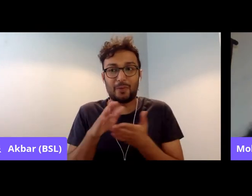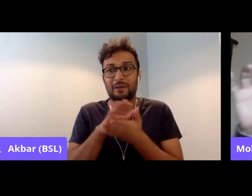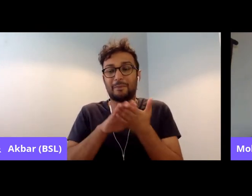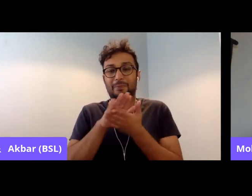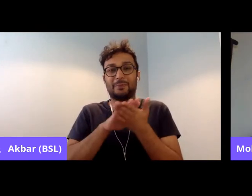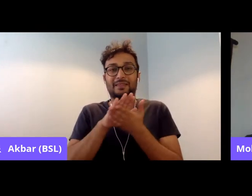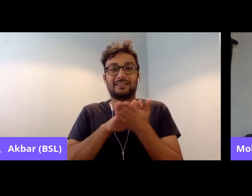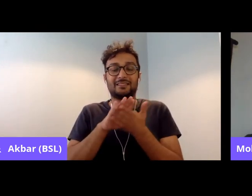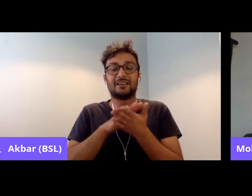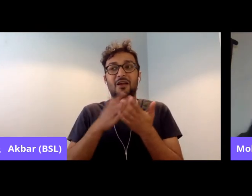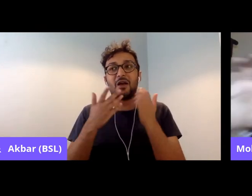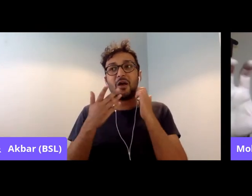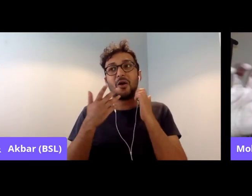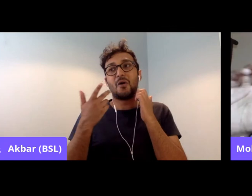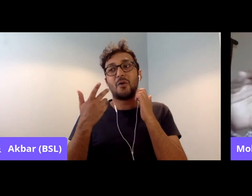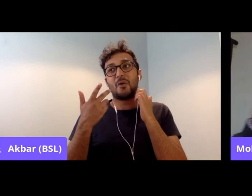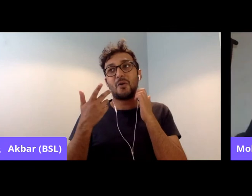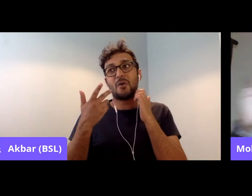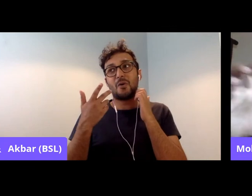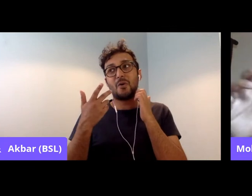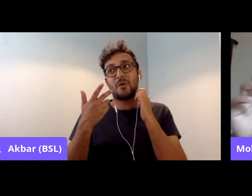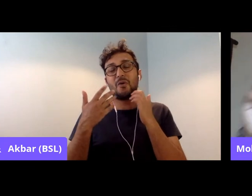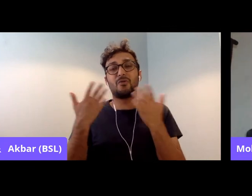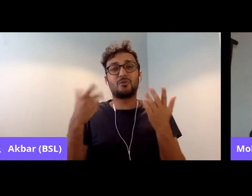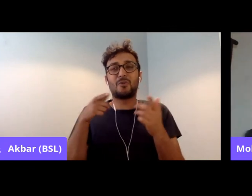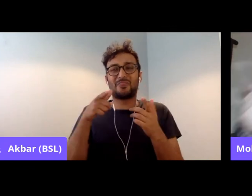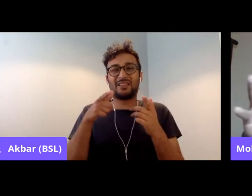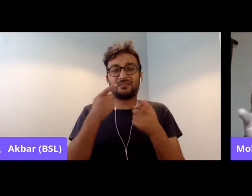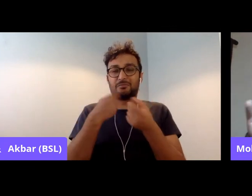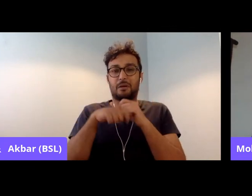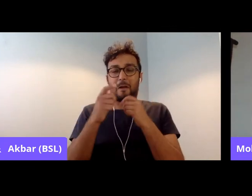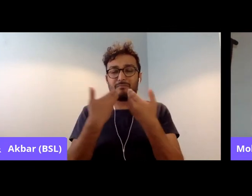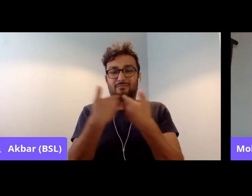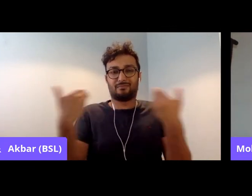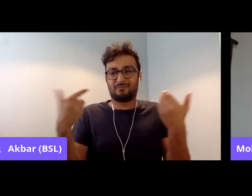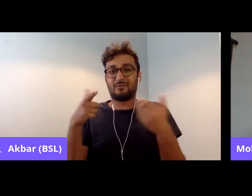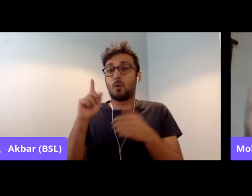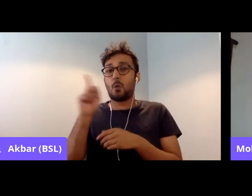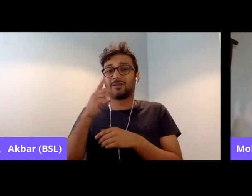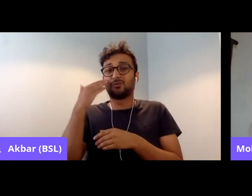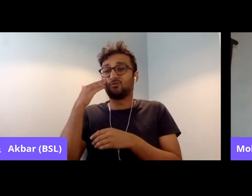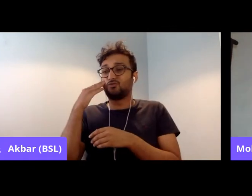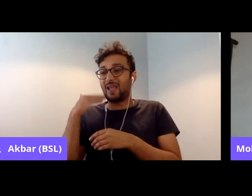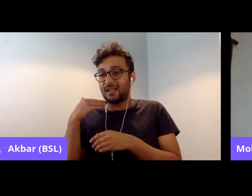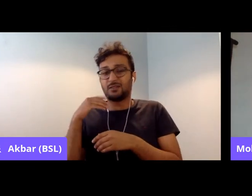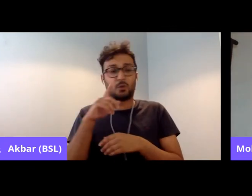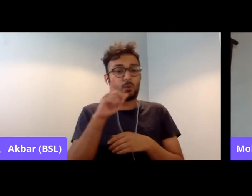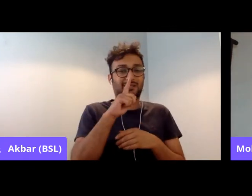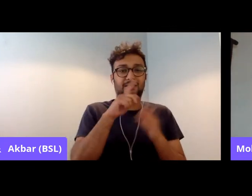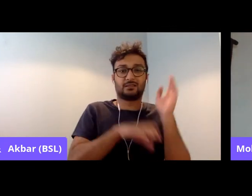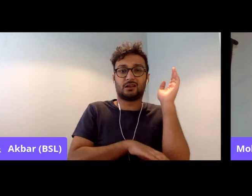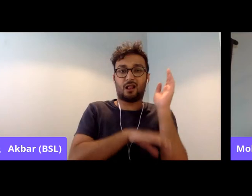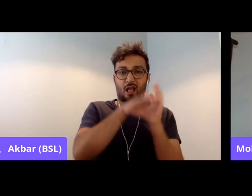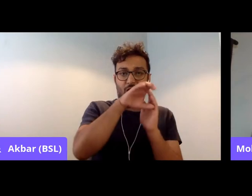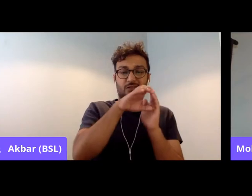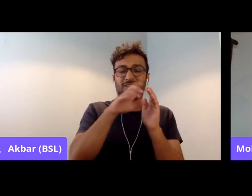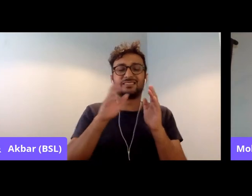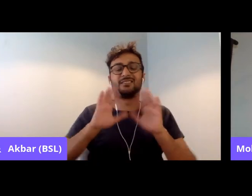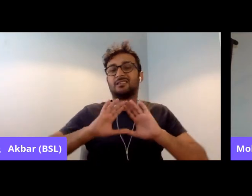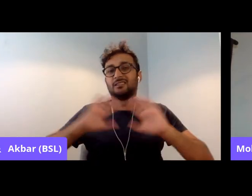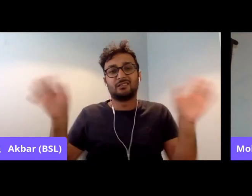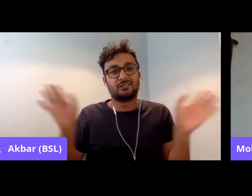And once we get past this, this binary between what race is and what classes, we're hopefully going to start to see more